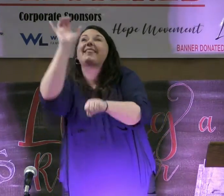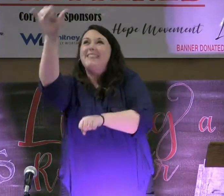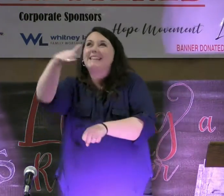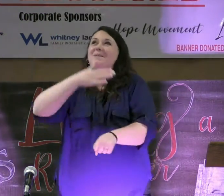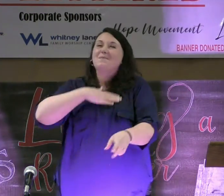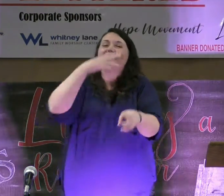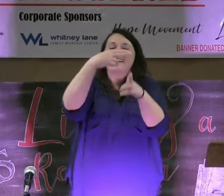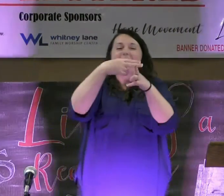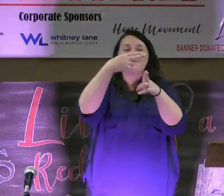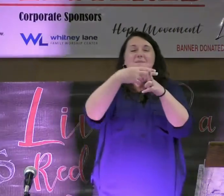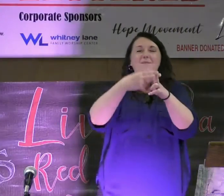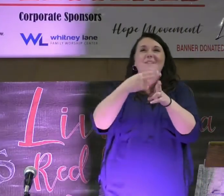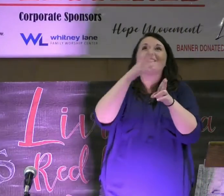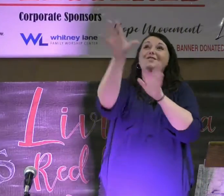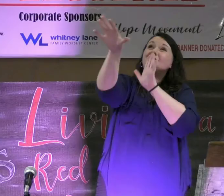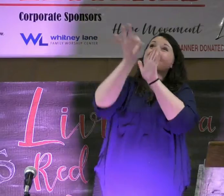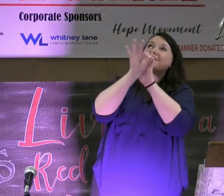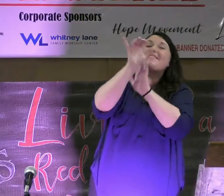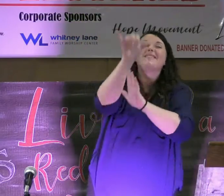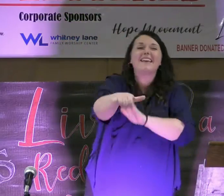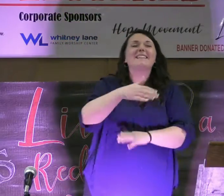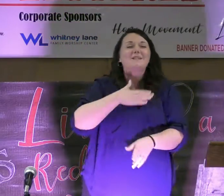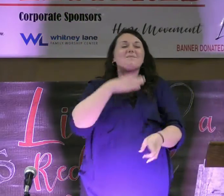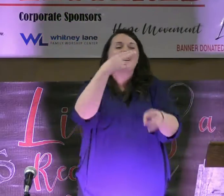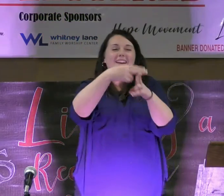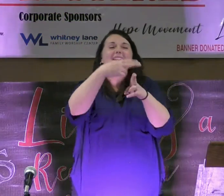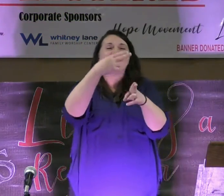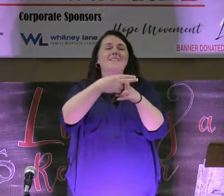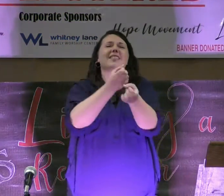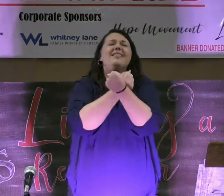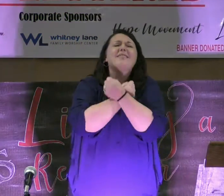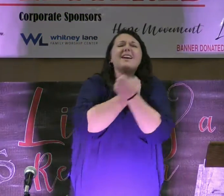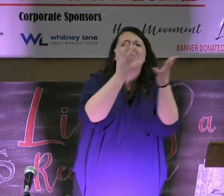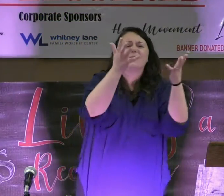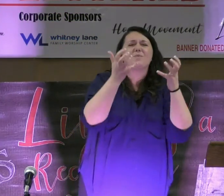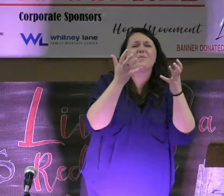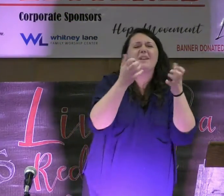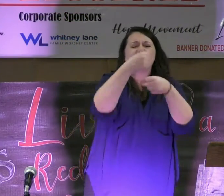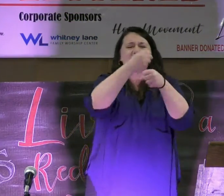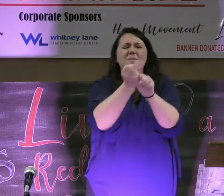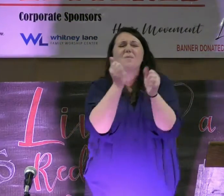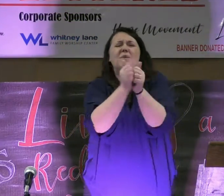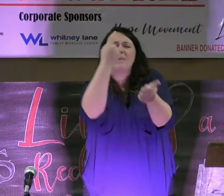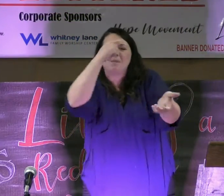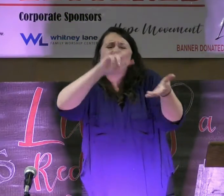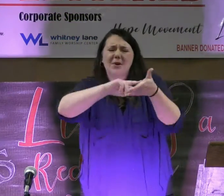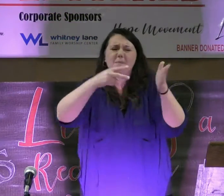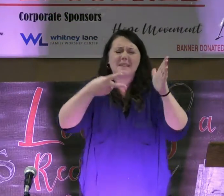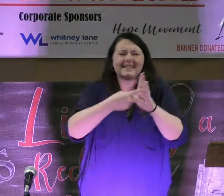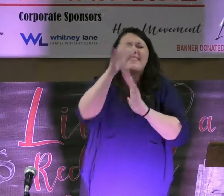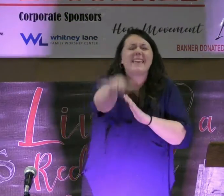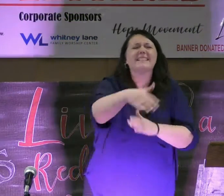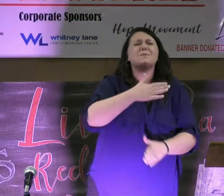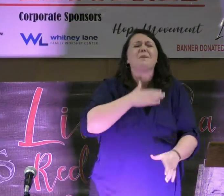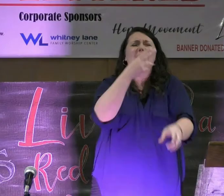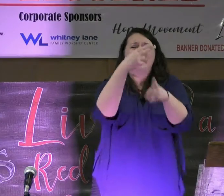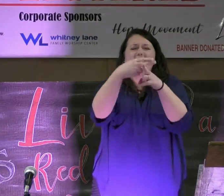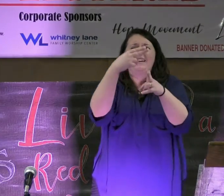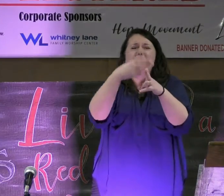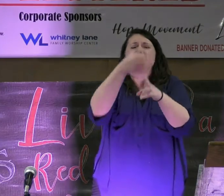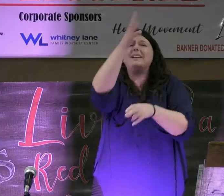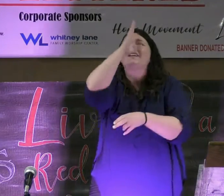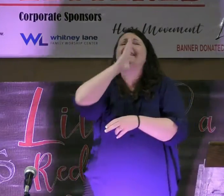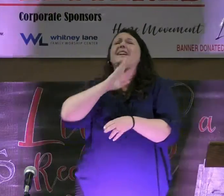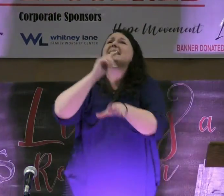That's my name. Chosen? That's my name. Love, wanted, created with a purpose? That's my name.